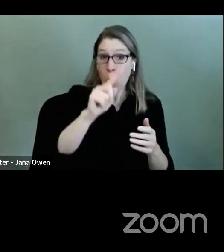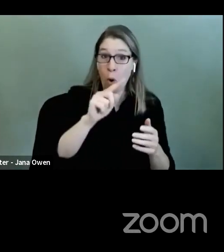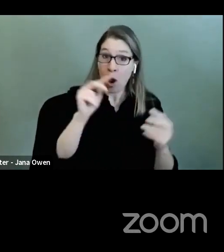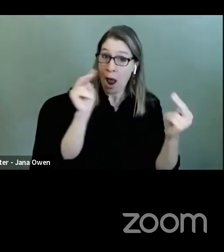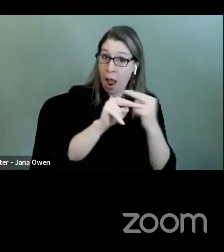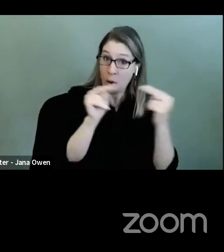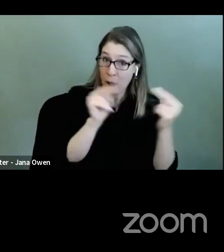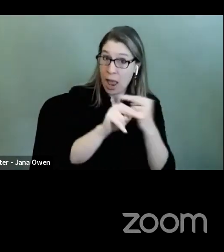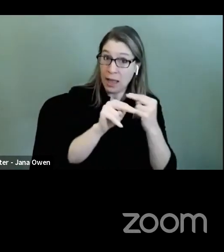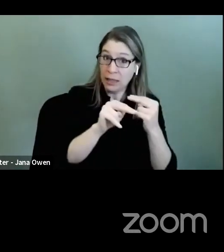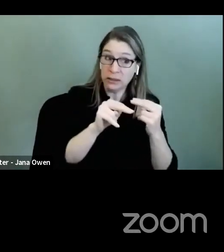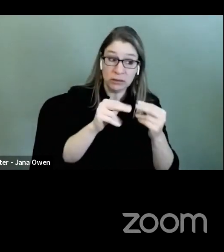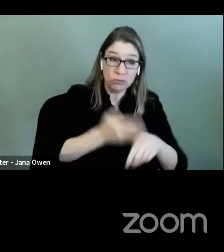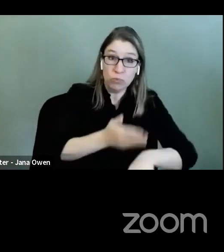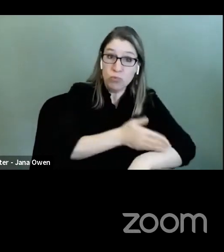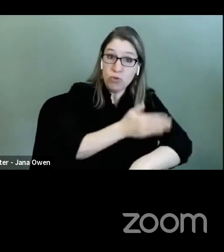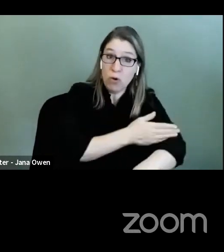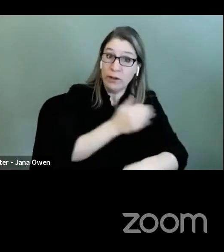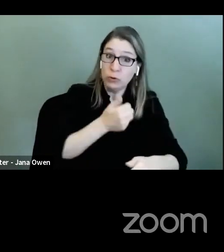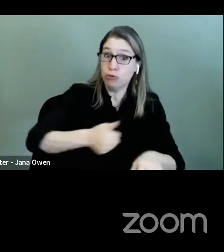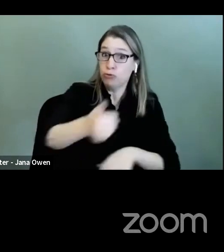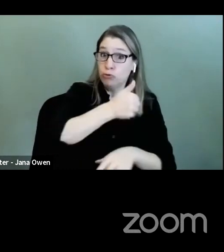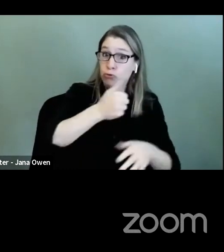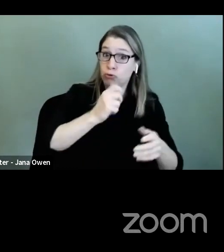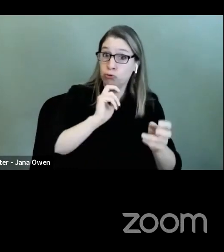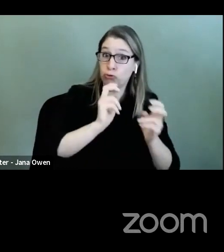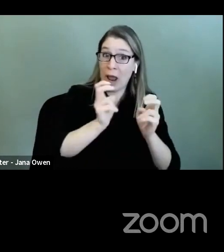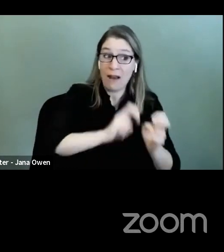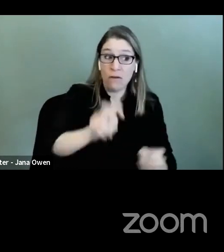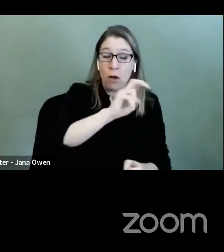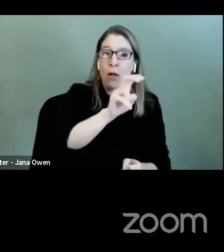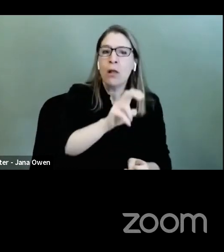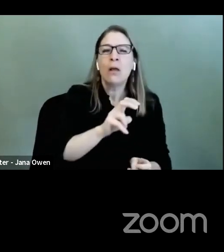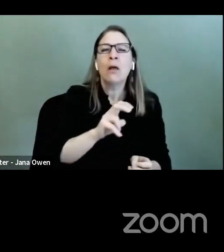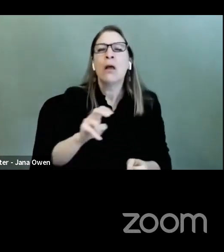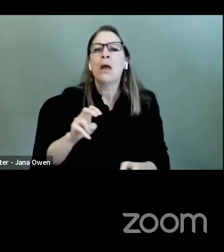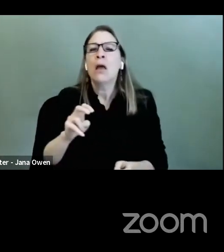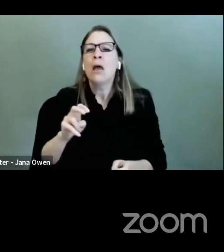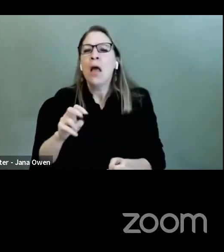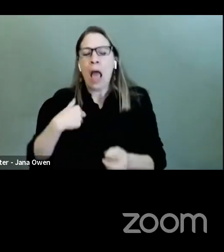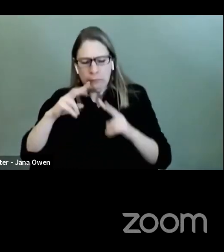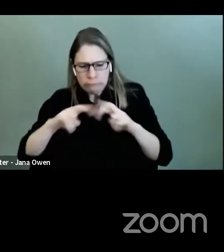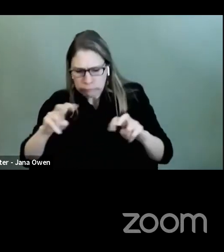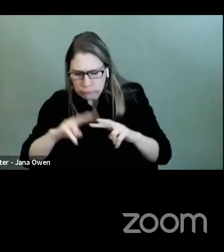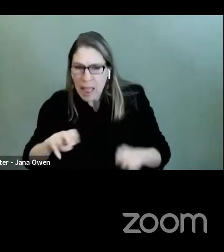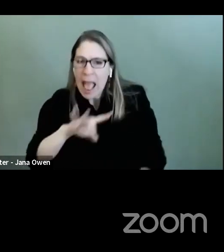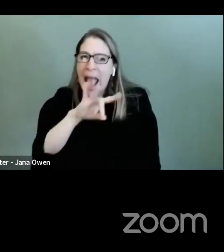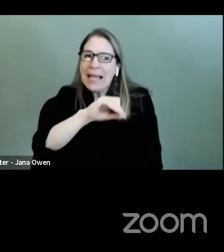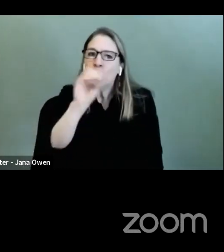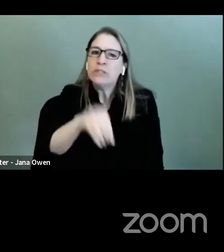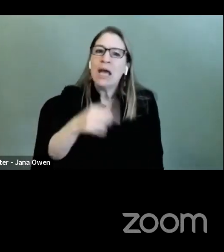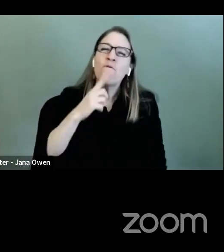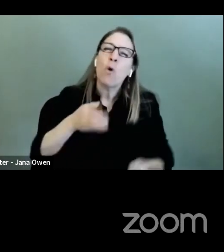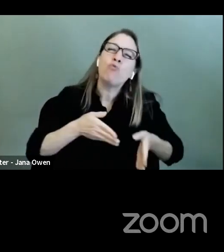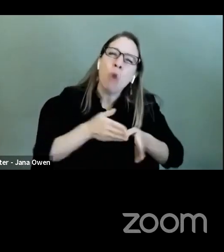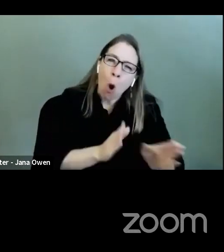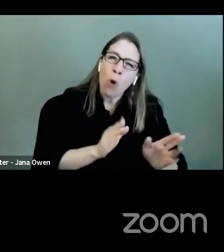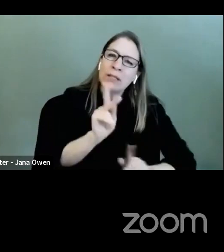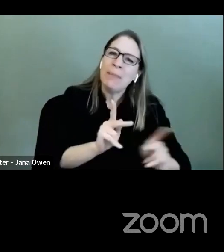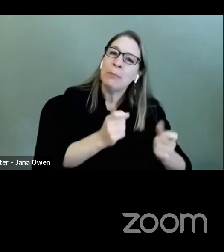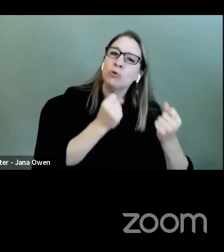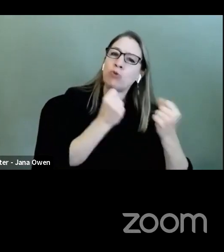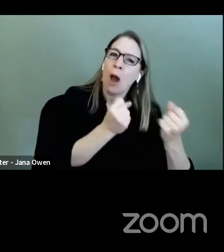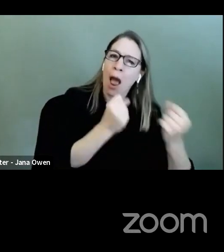go to public transit and rail combined. So that means those are funds